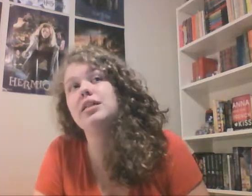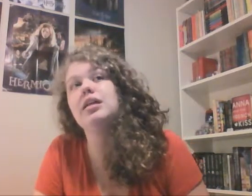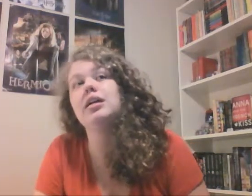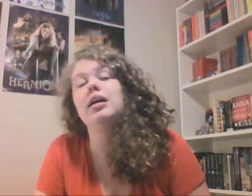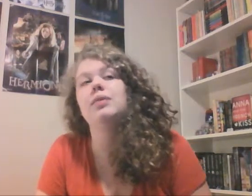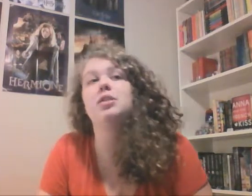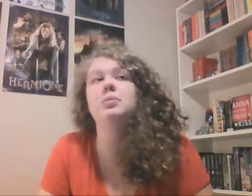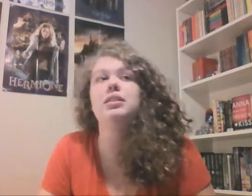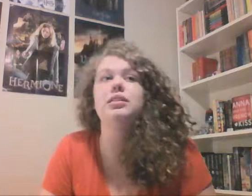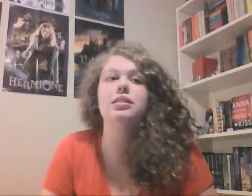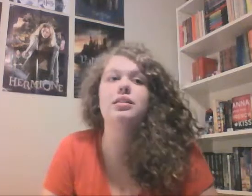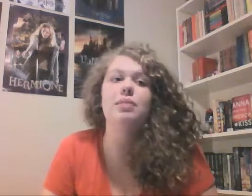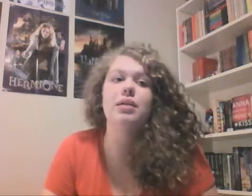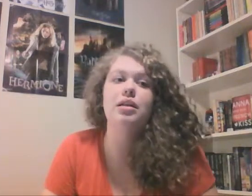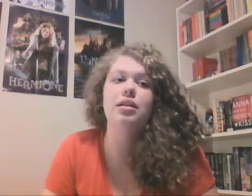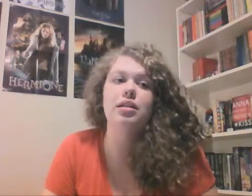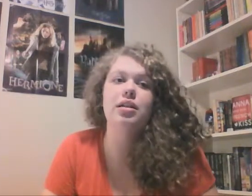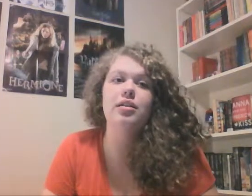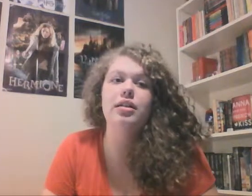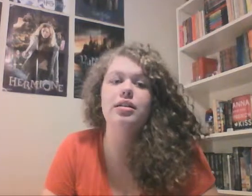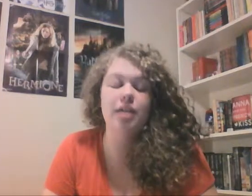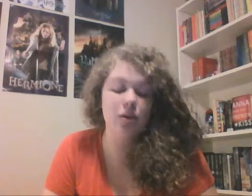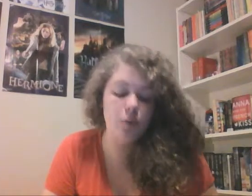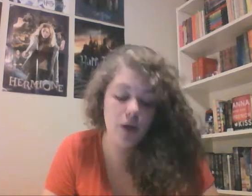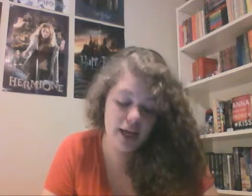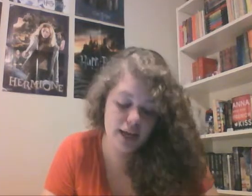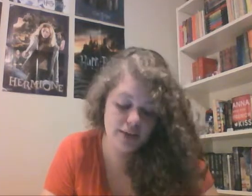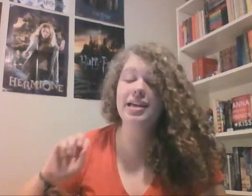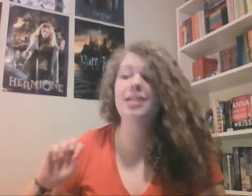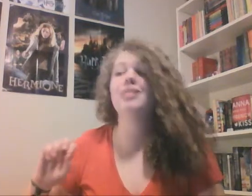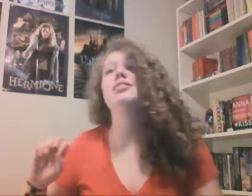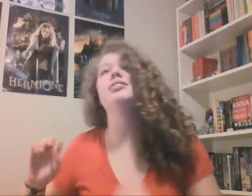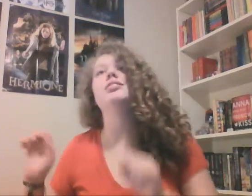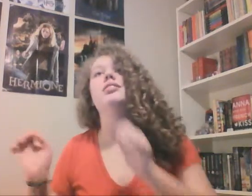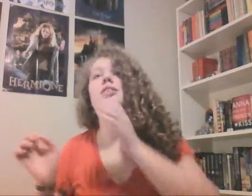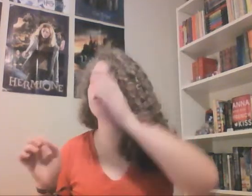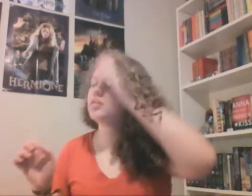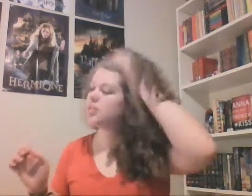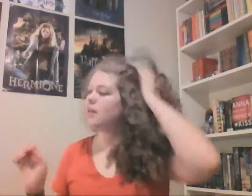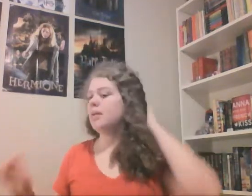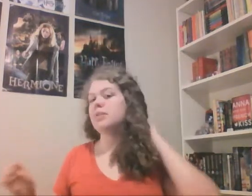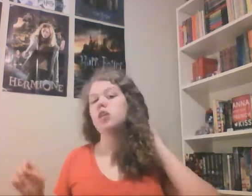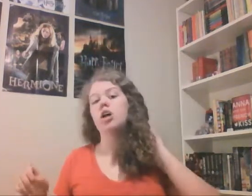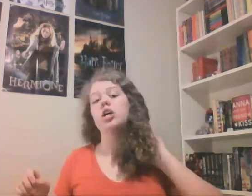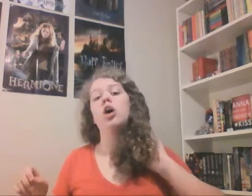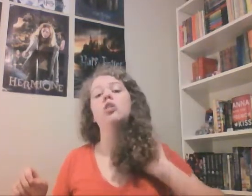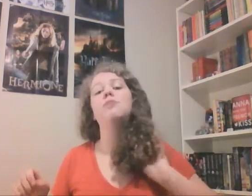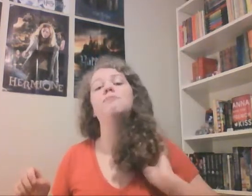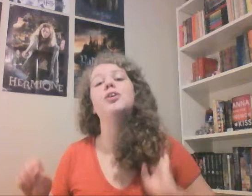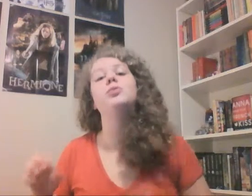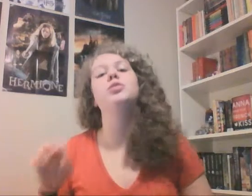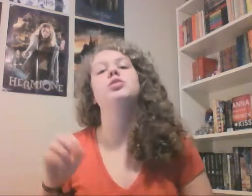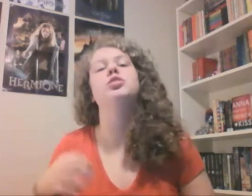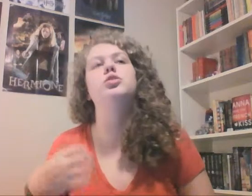which means that Simon and Clary get away and Simon had been talking on the phone to